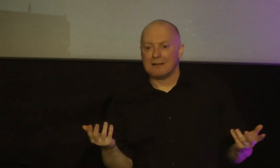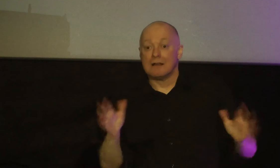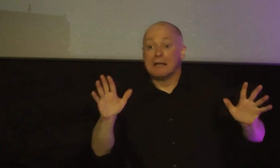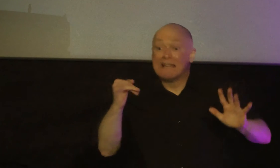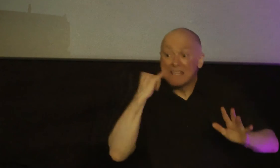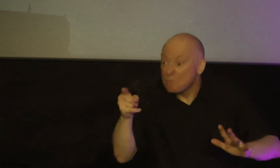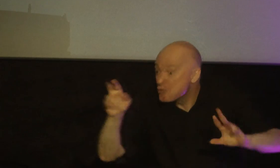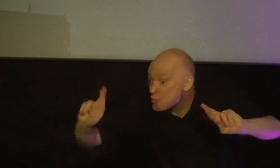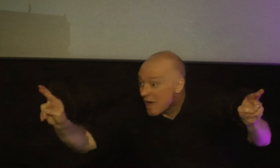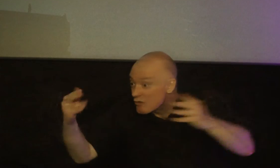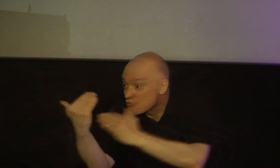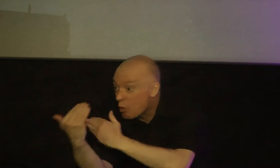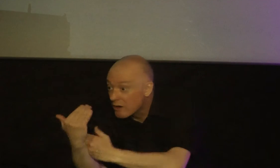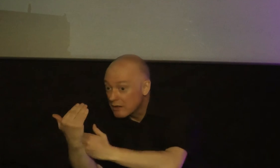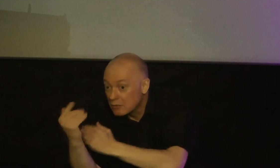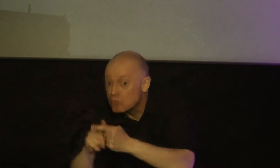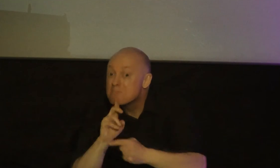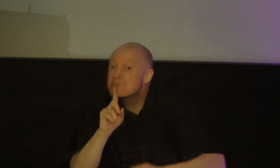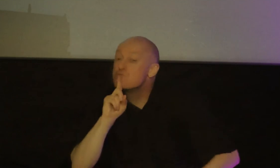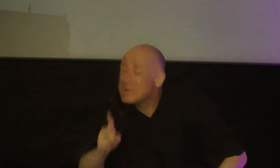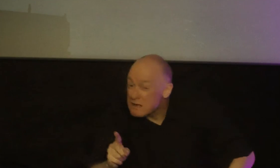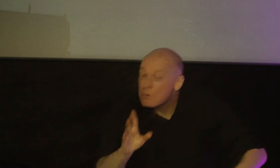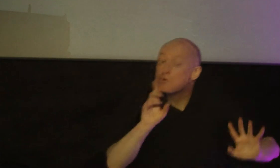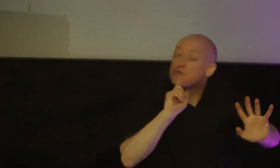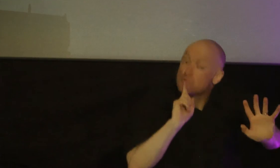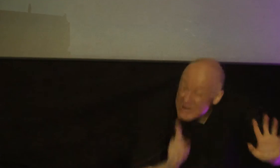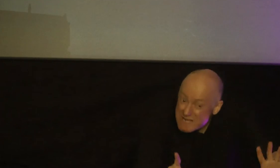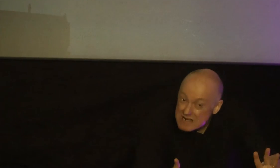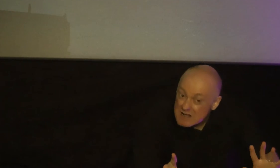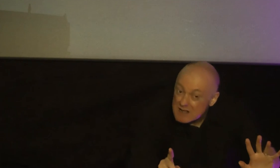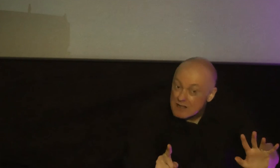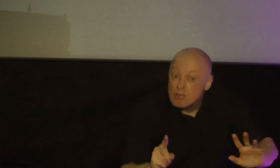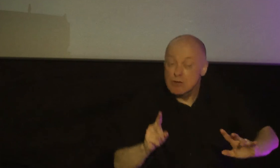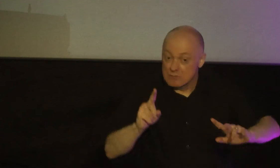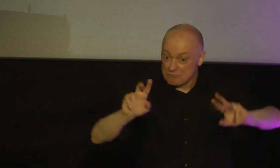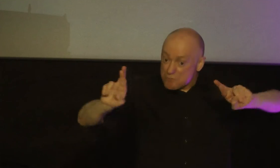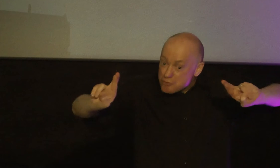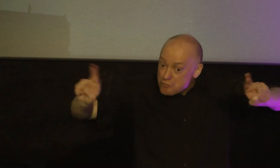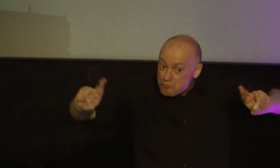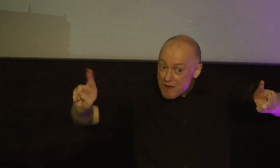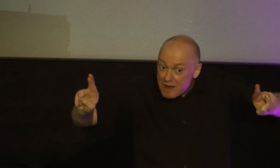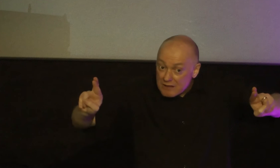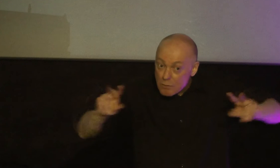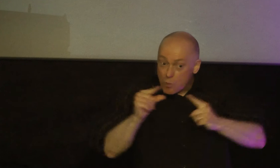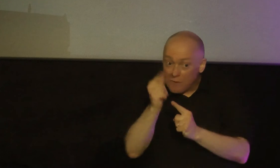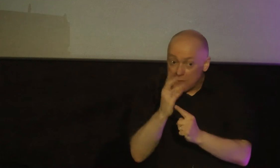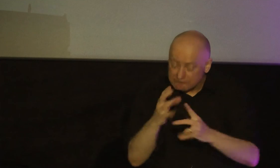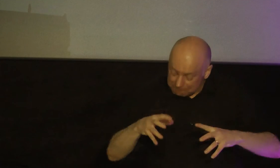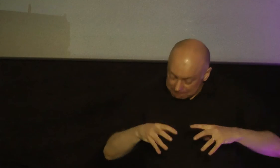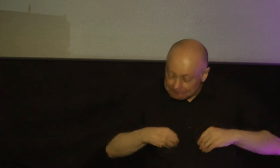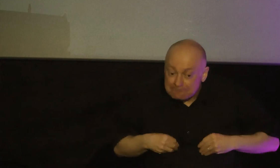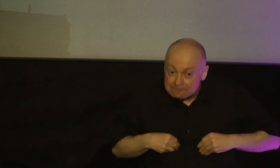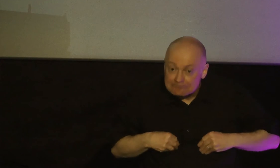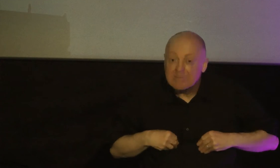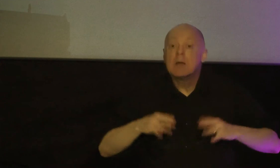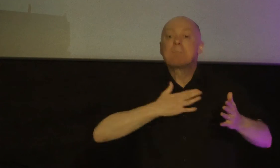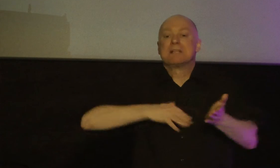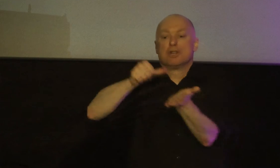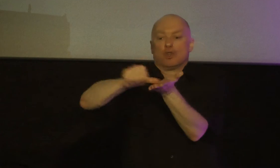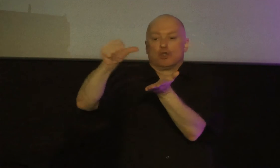ready this morning to be real and if you're ready to get practical with the word of god i want you to turn with me right now and they're in your bible